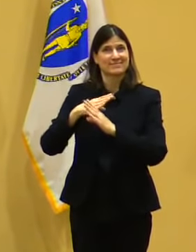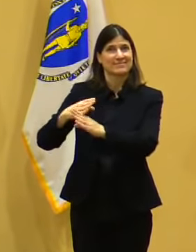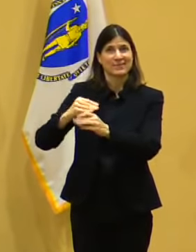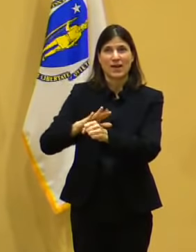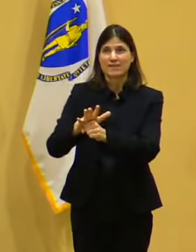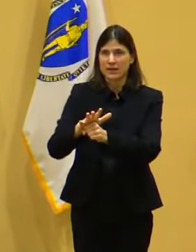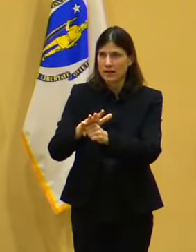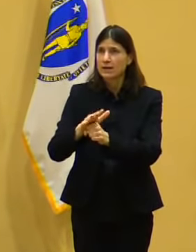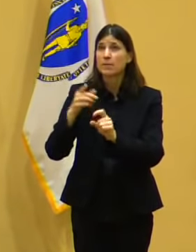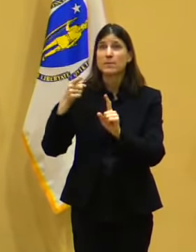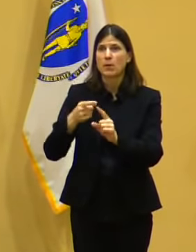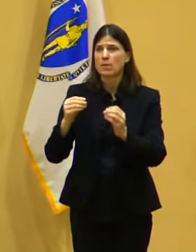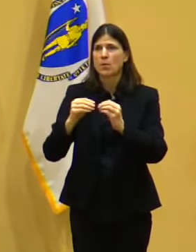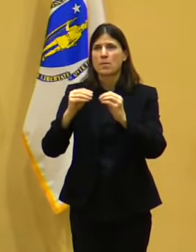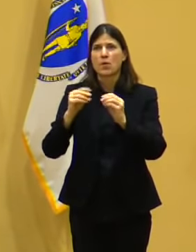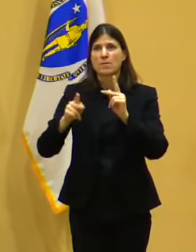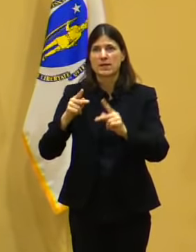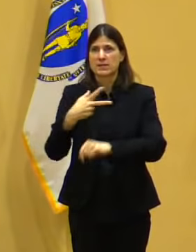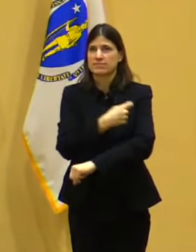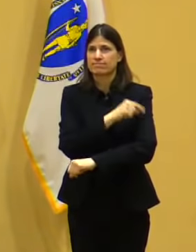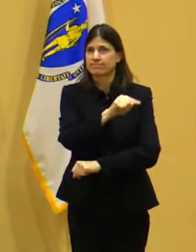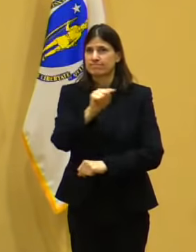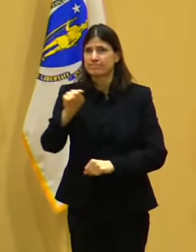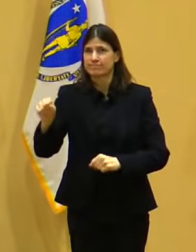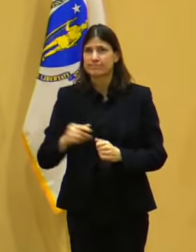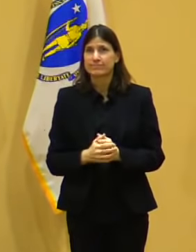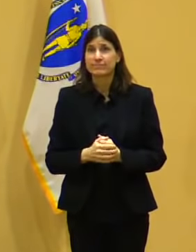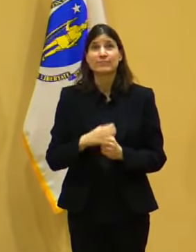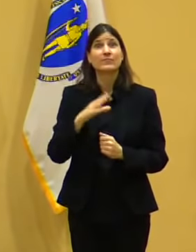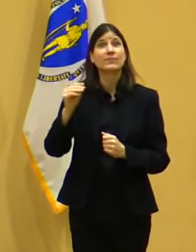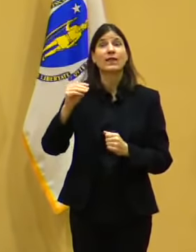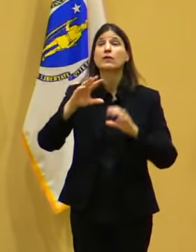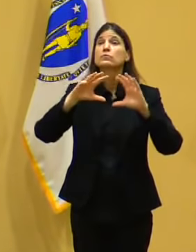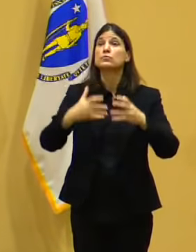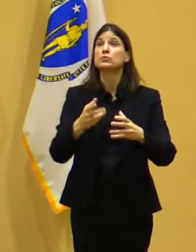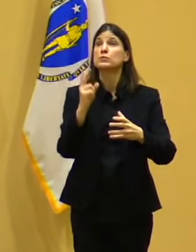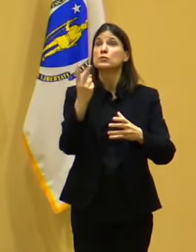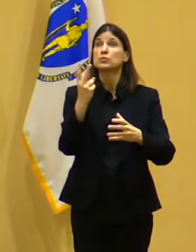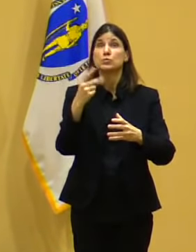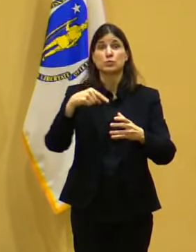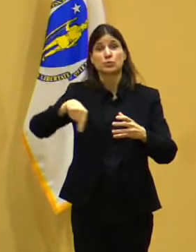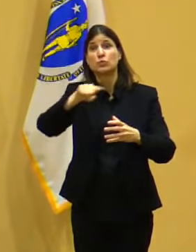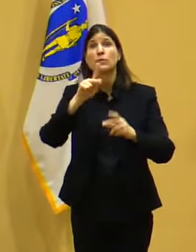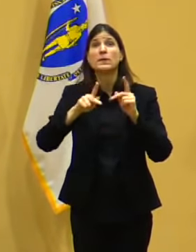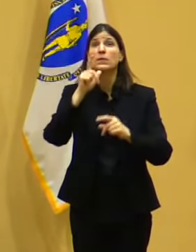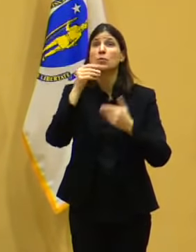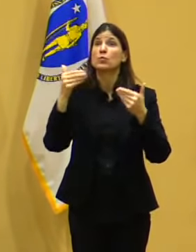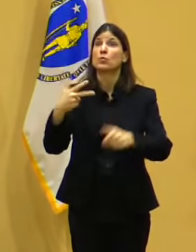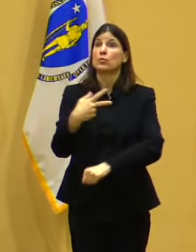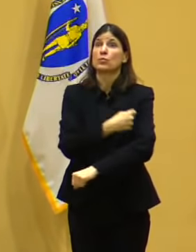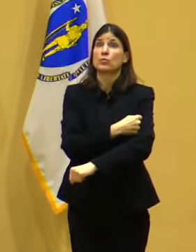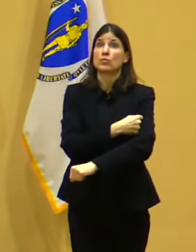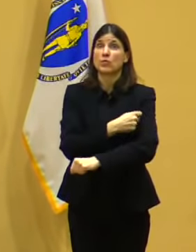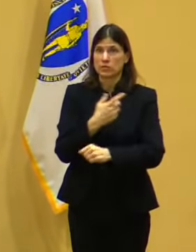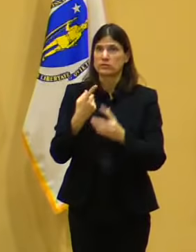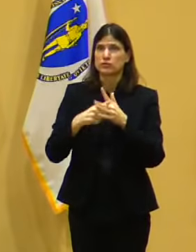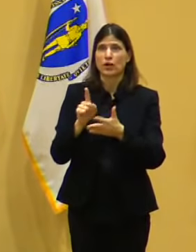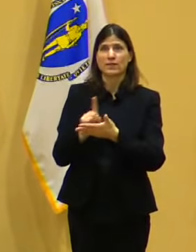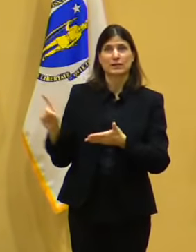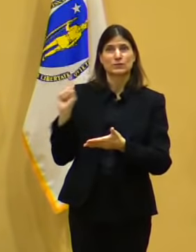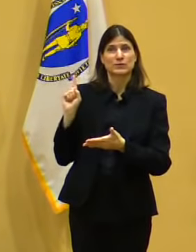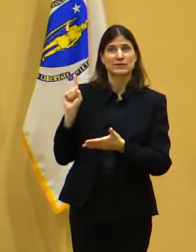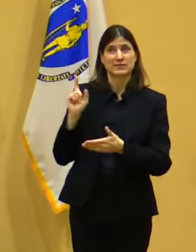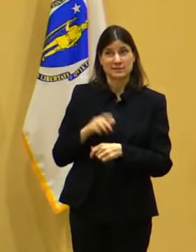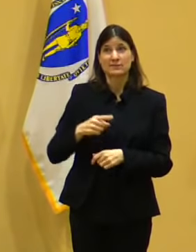eight days ago. The administration has surpassed the first benchmark for Phase 2 vaccinations, which was 242